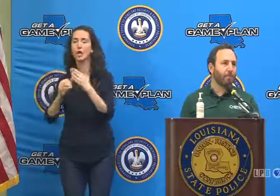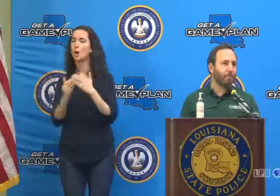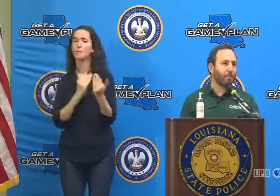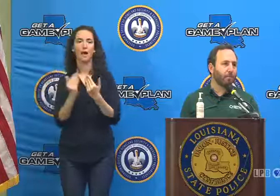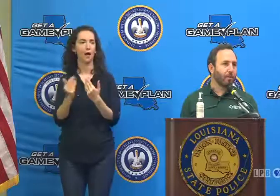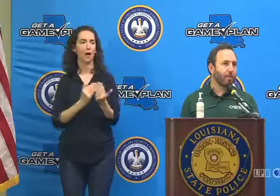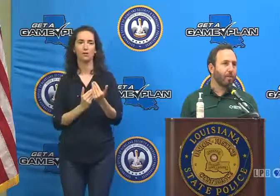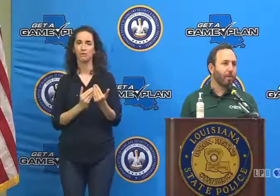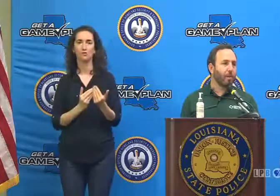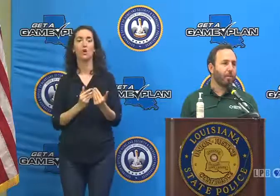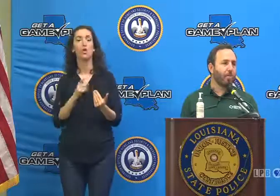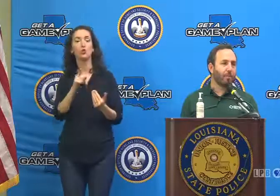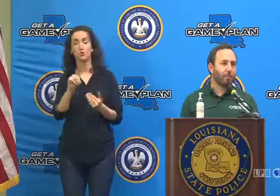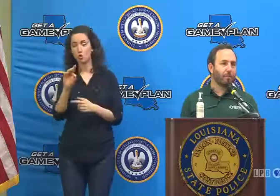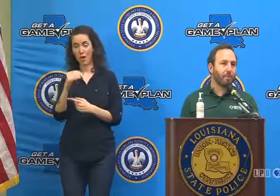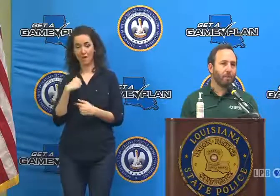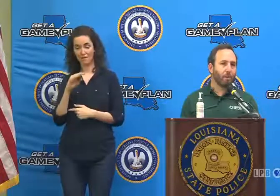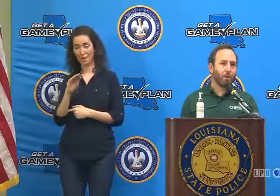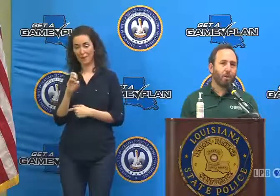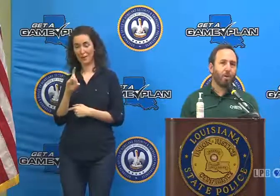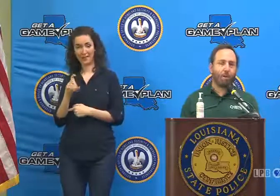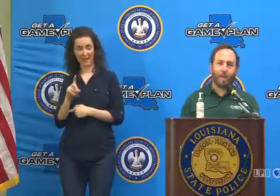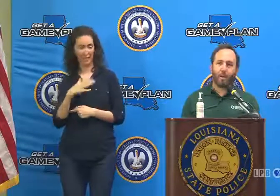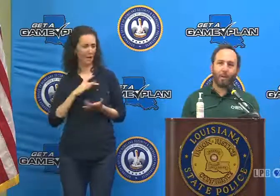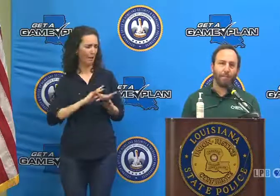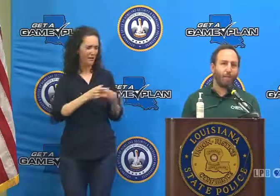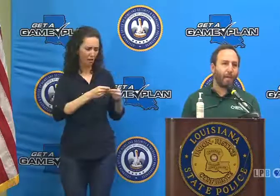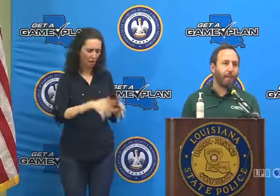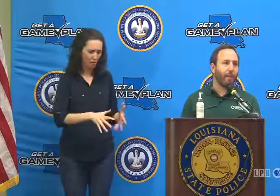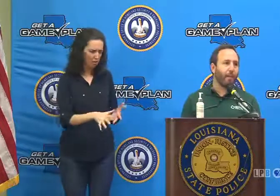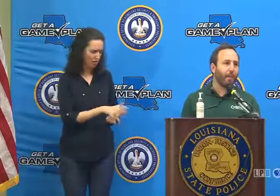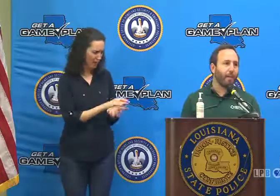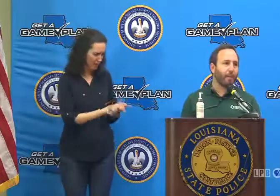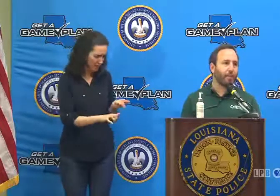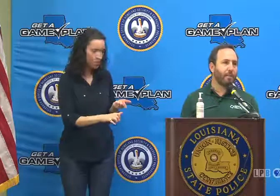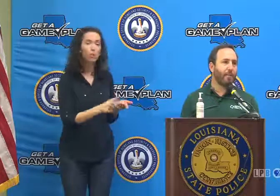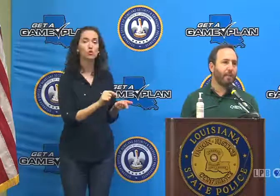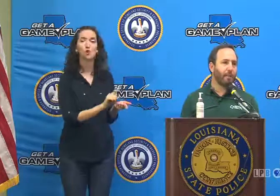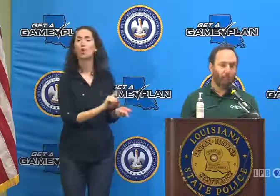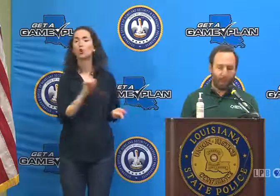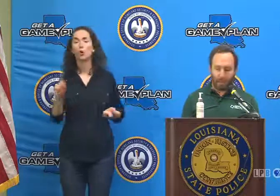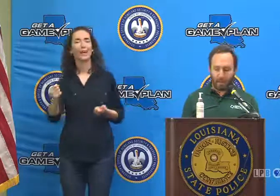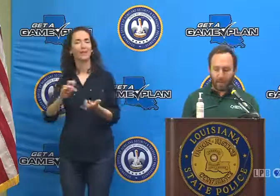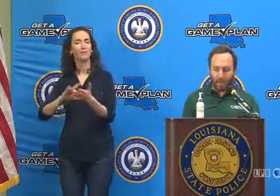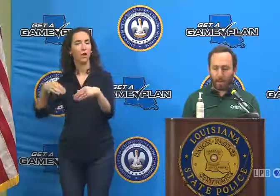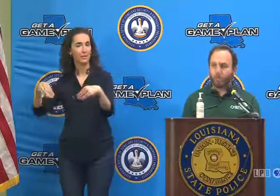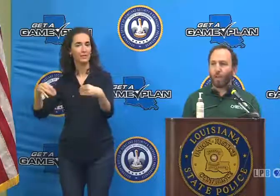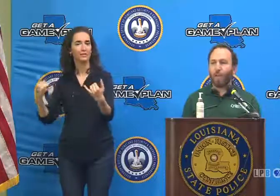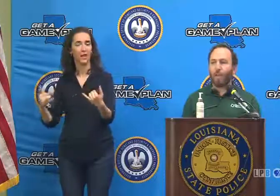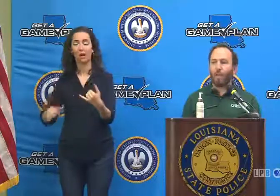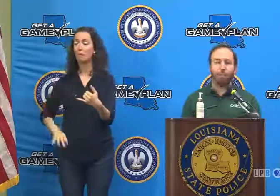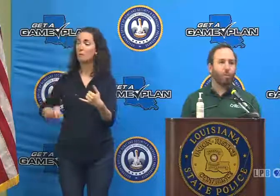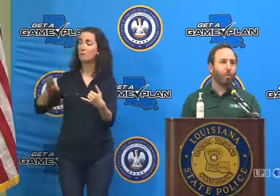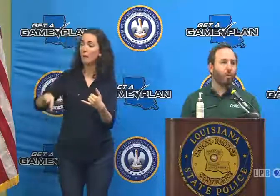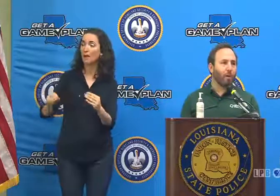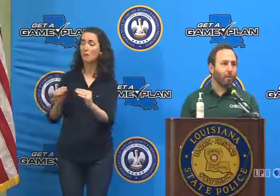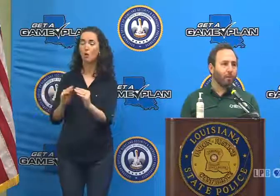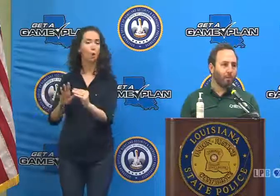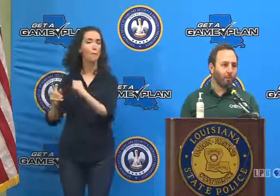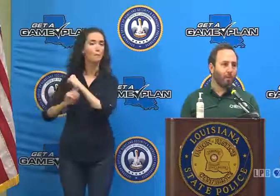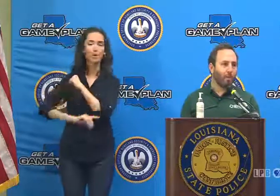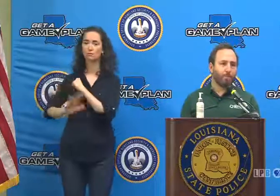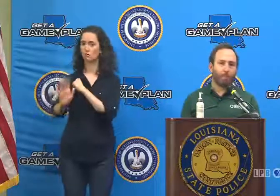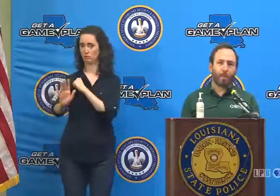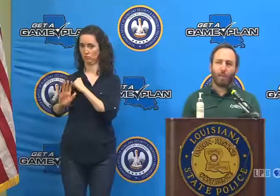their prescriptions early if they were lost or damaged in the storm without having to pay any associated copays right now. If you are